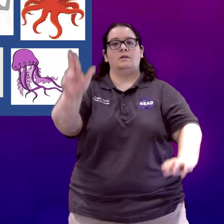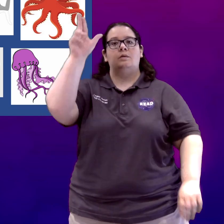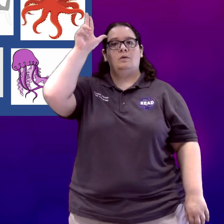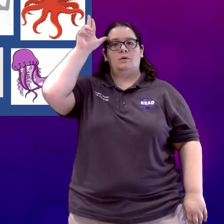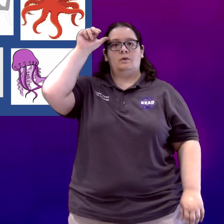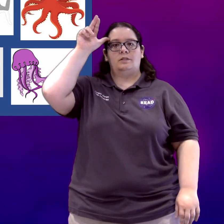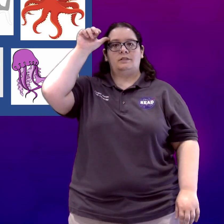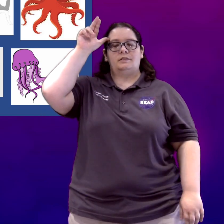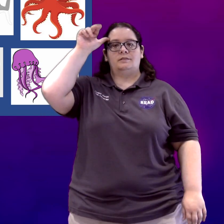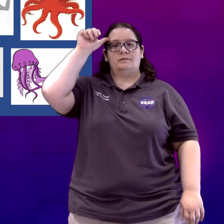Seahorse.